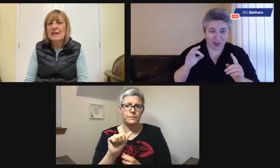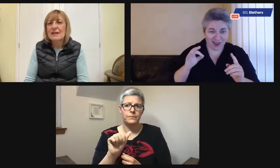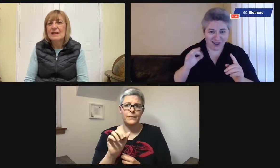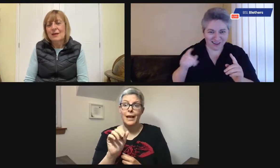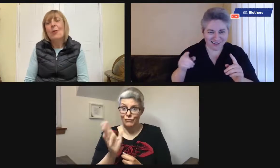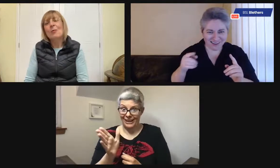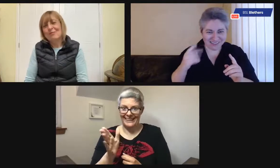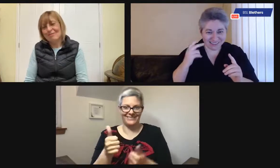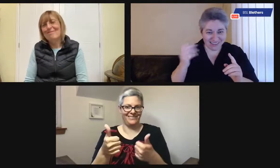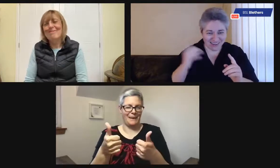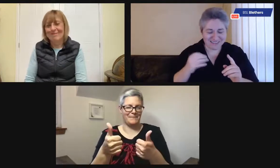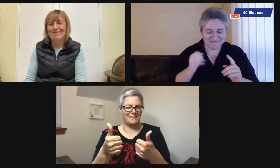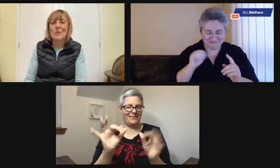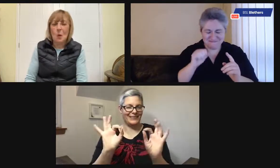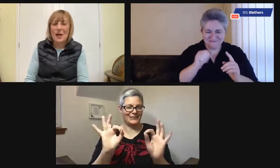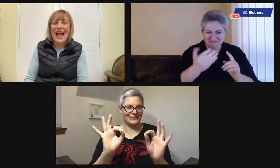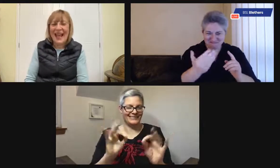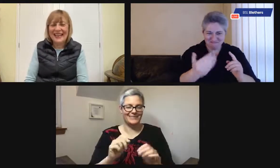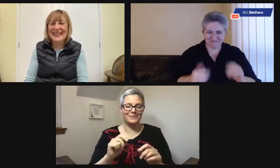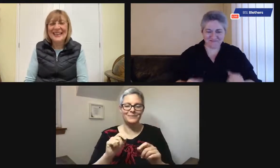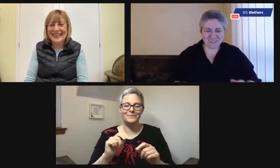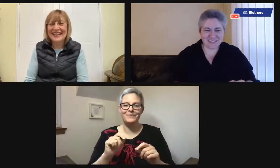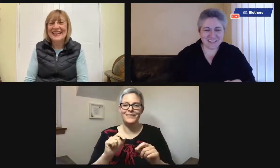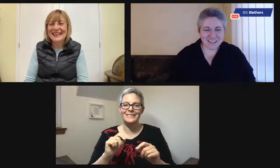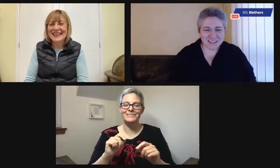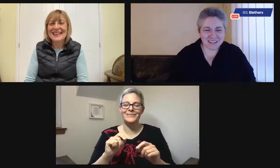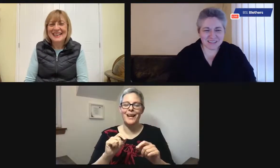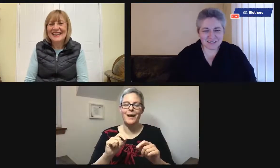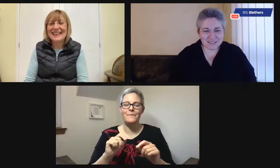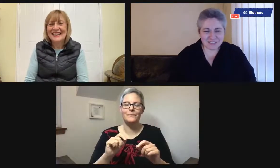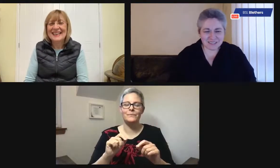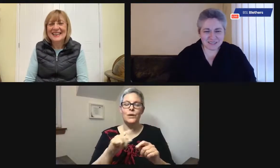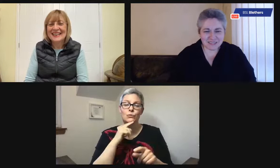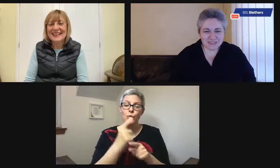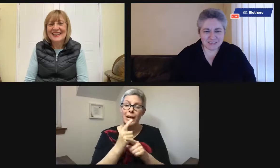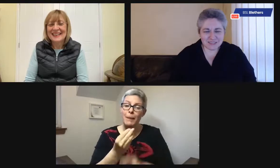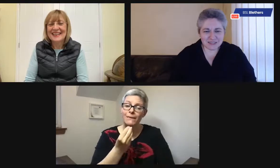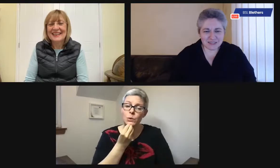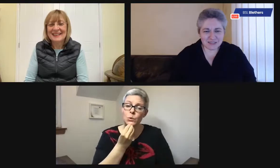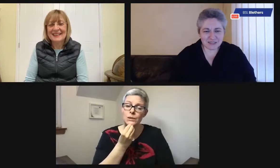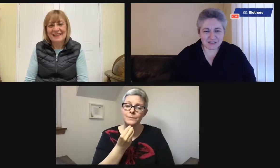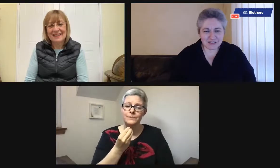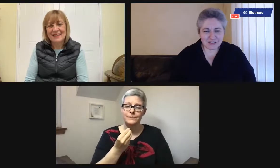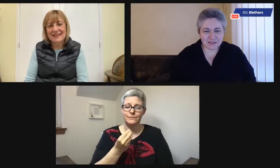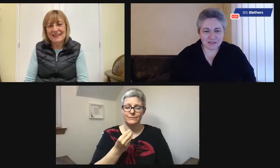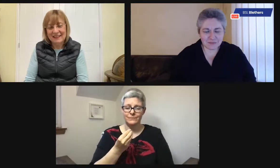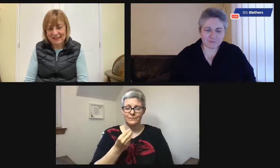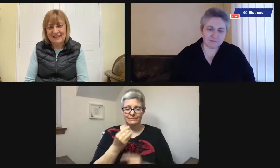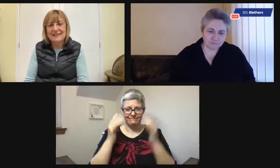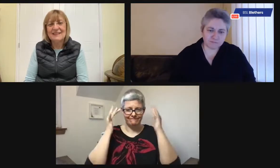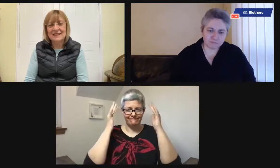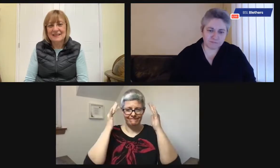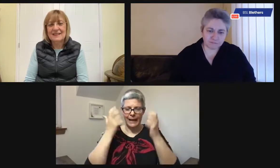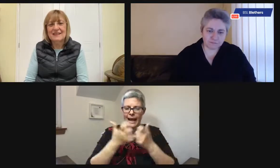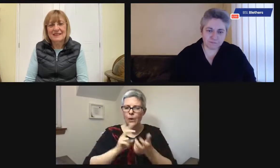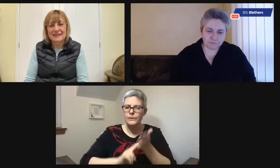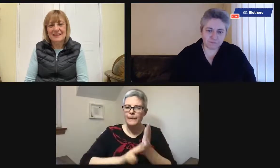add something about the kitchen. We've got lots of questions coming in already. Oh, halfway, great. That's a good thing. I just wanted to talk briefly about